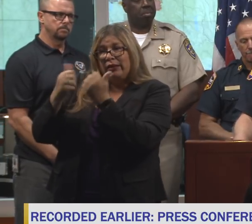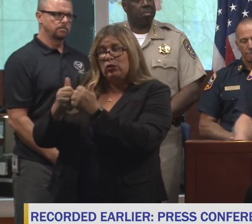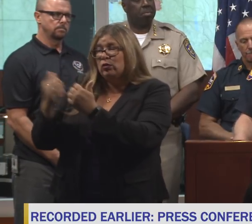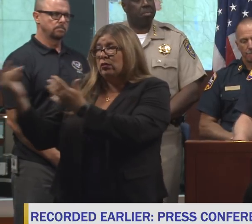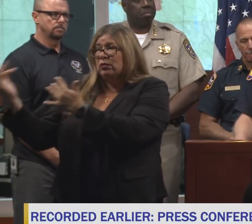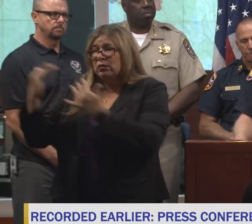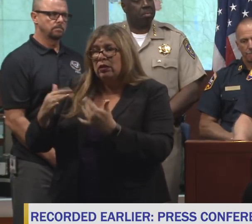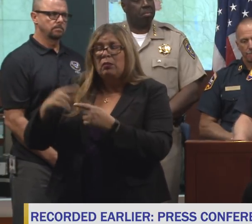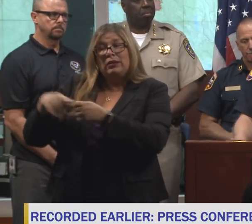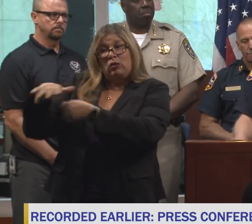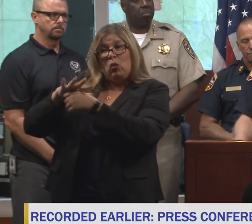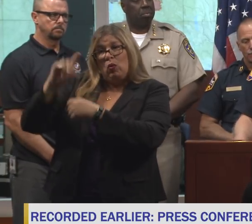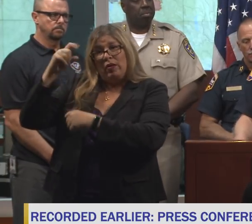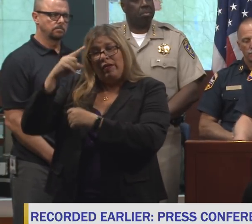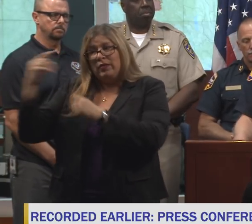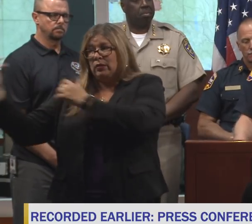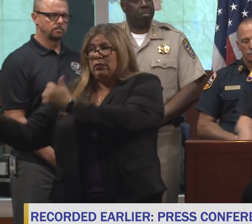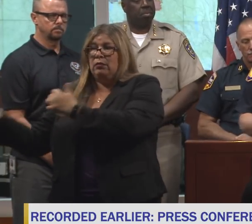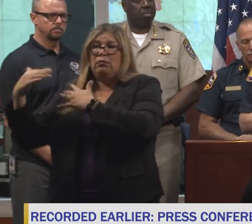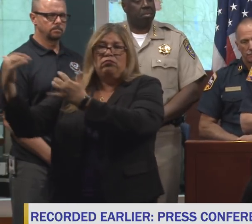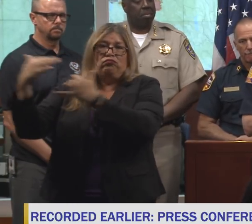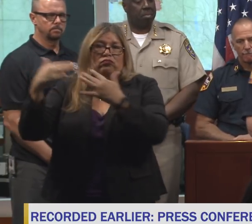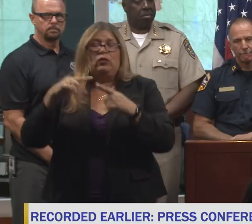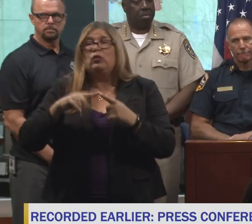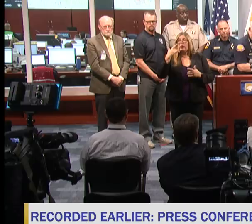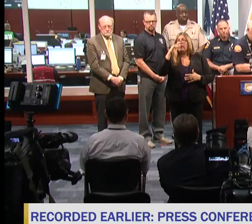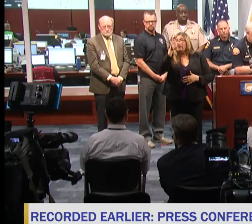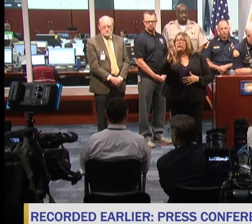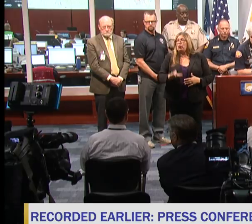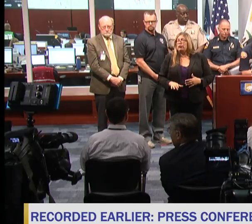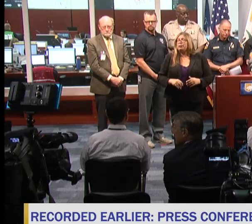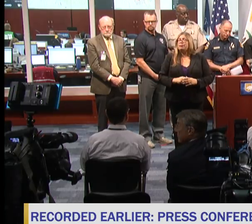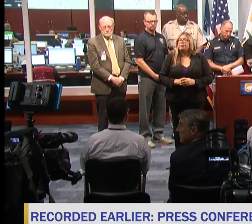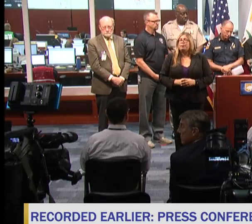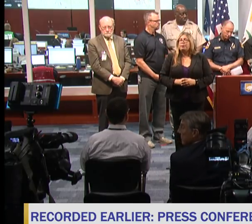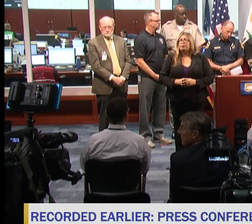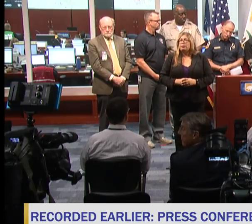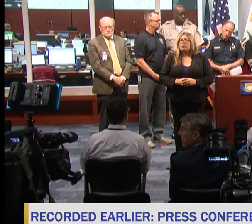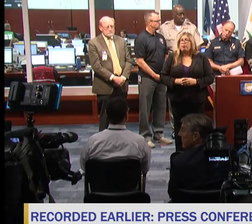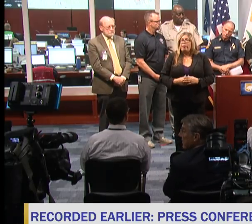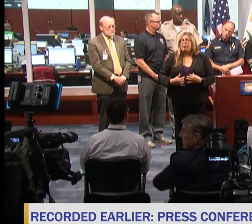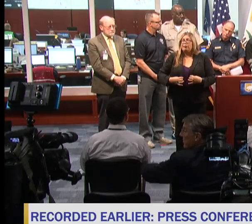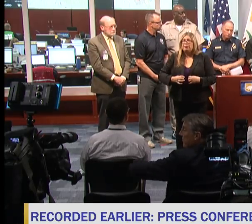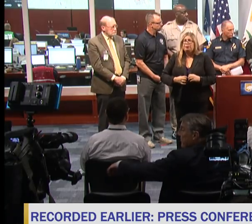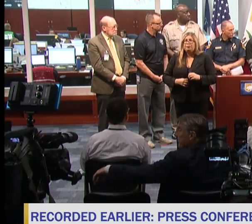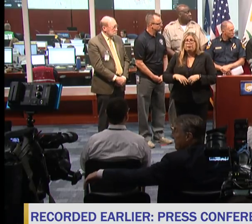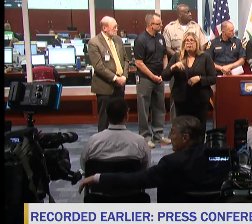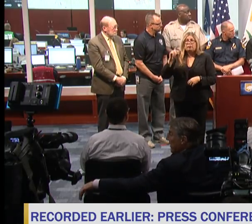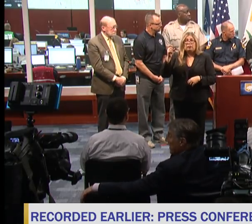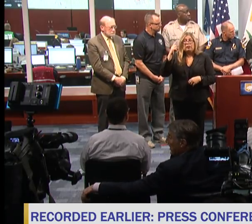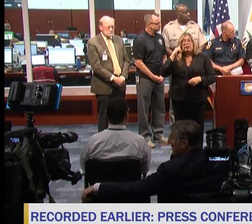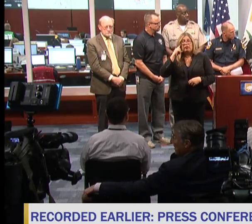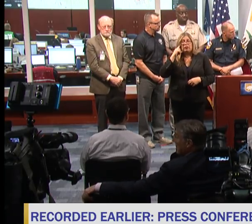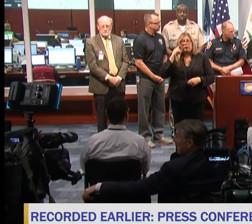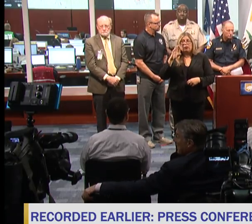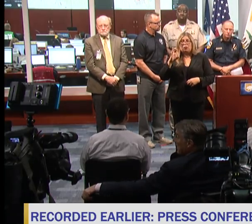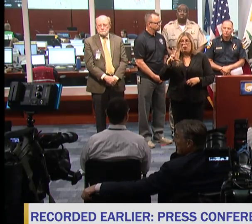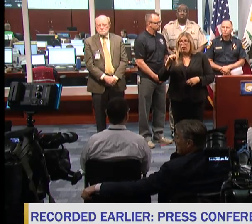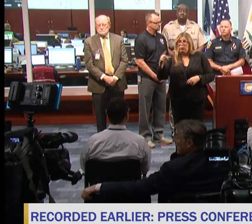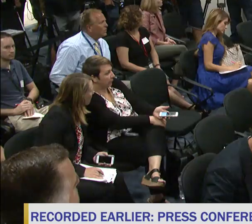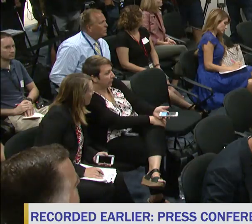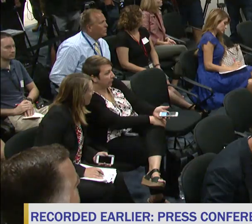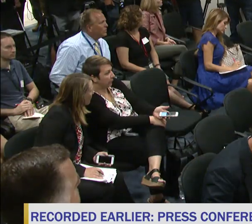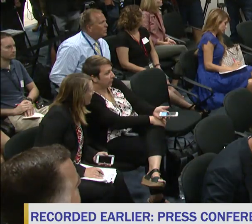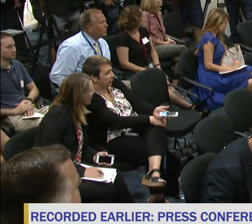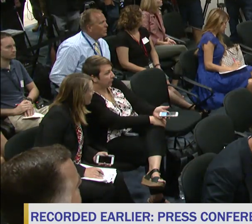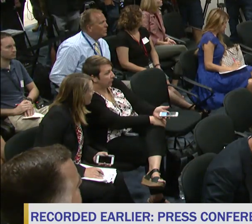local government that have come into the state. Governor Brown, a question. Governor Brown? Yes. You were